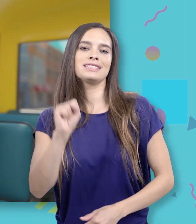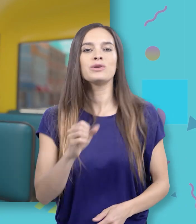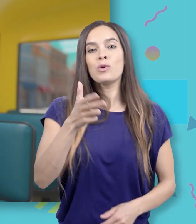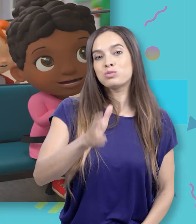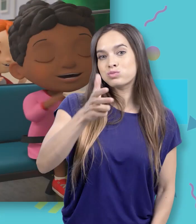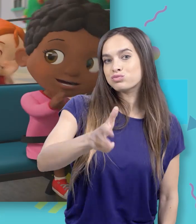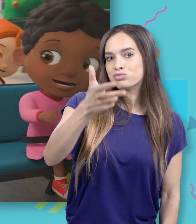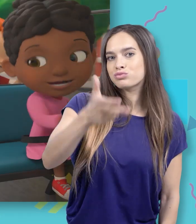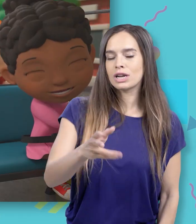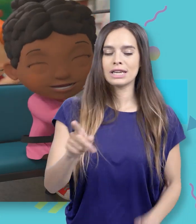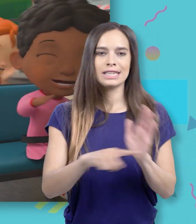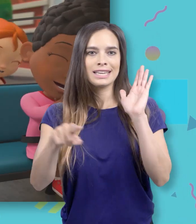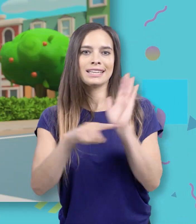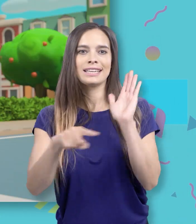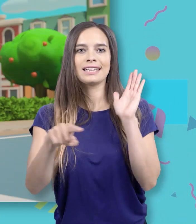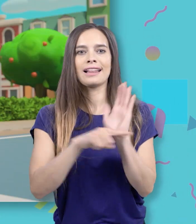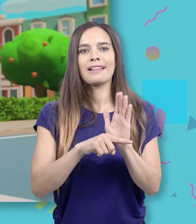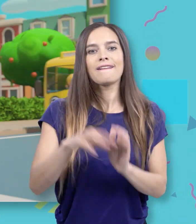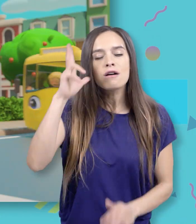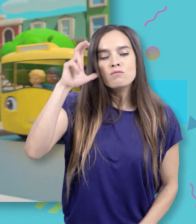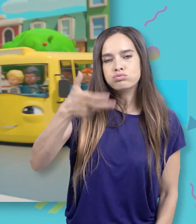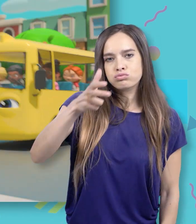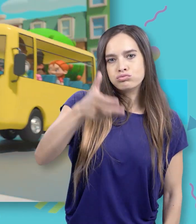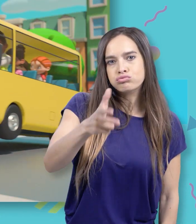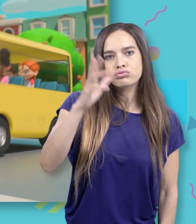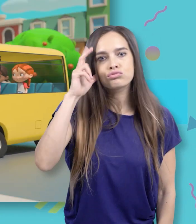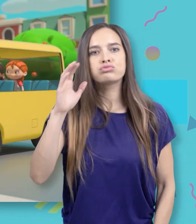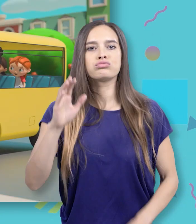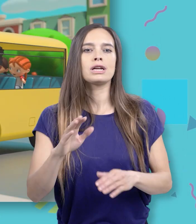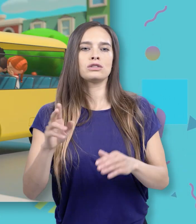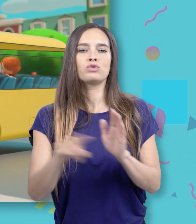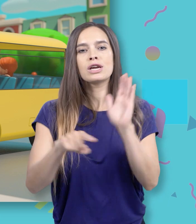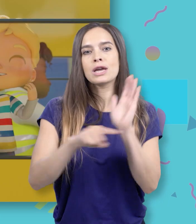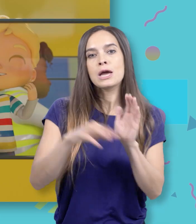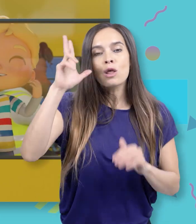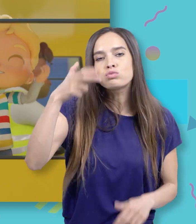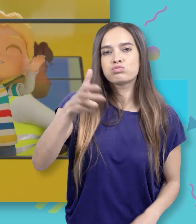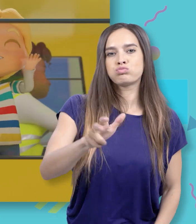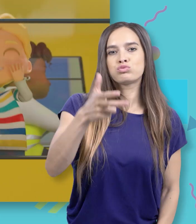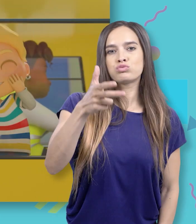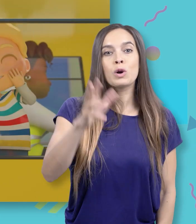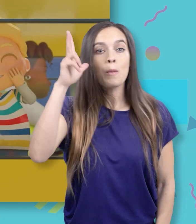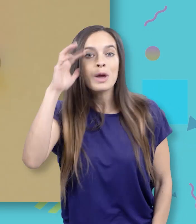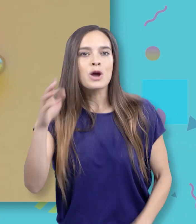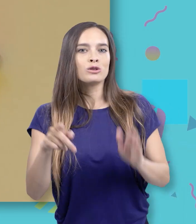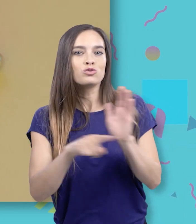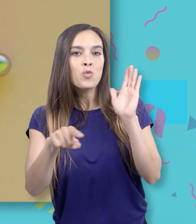the school bus Ding, ding, ding Hear the vroom, vroom, vroom Yay! Hear the vroom, vroom, vroom Hear the school